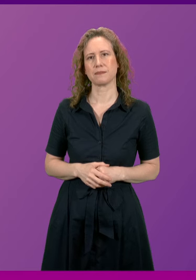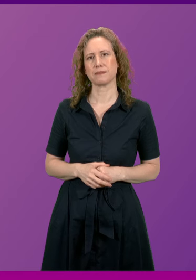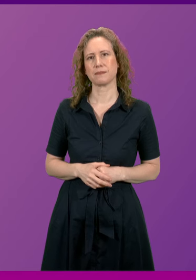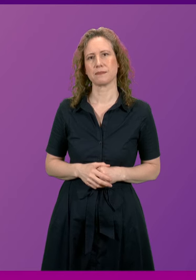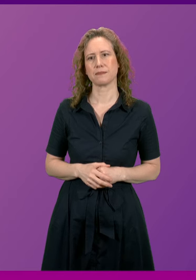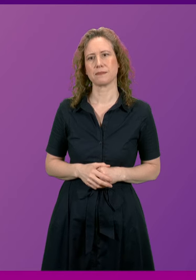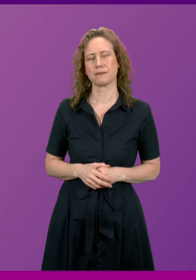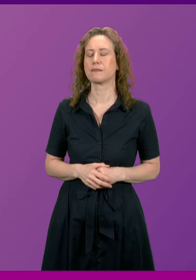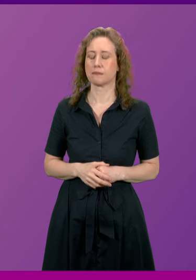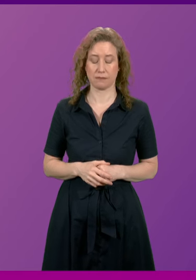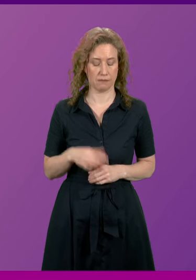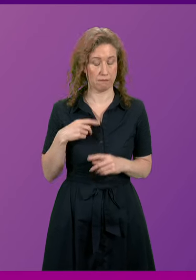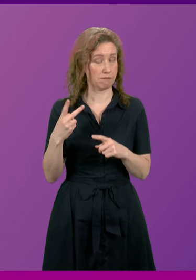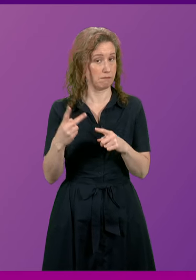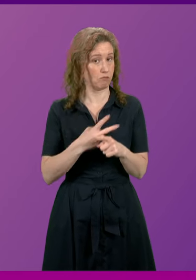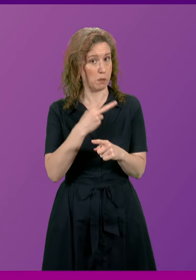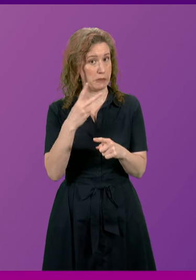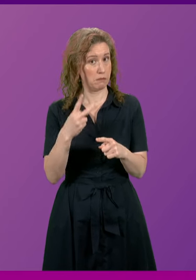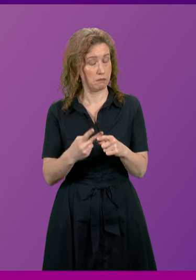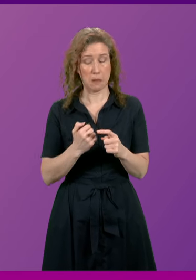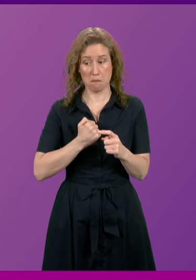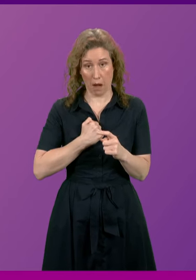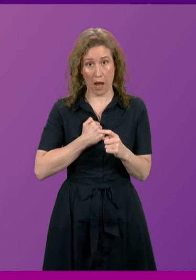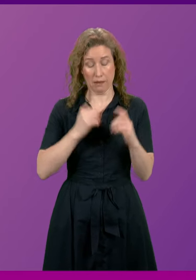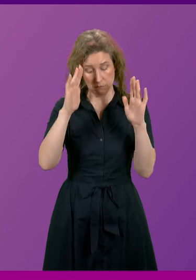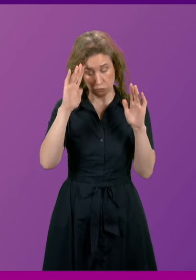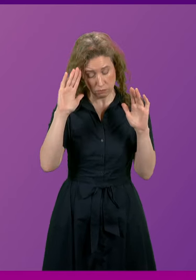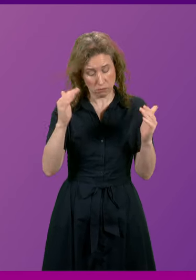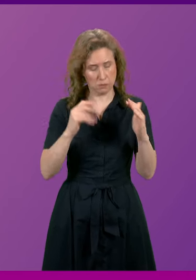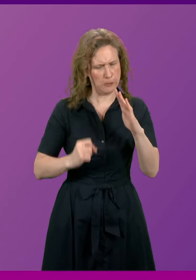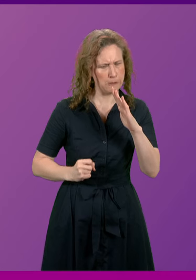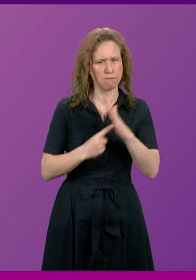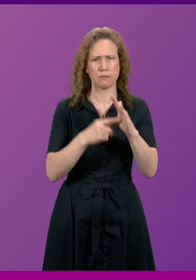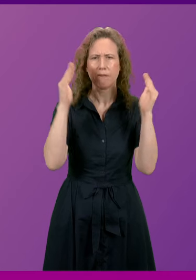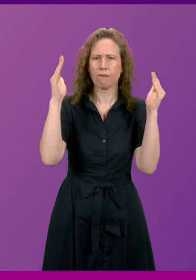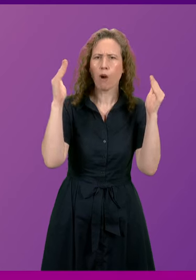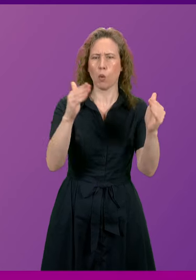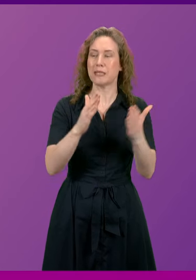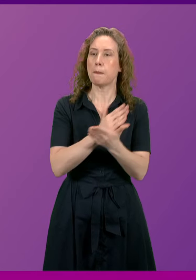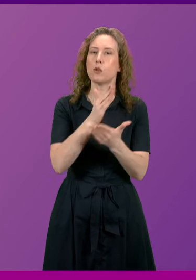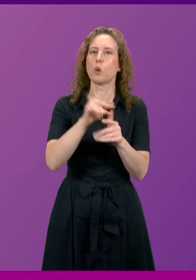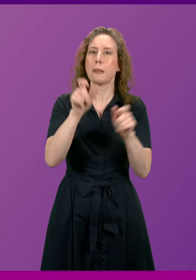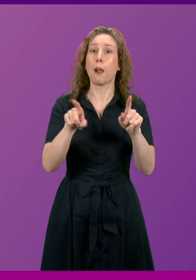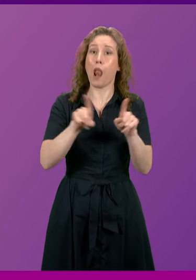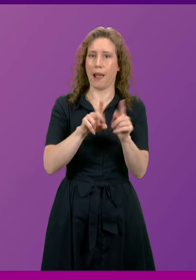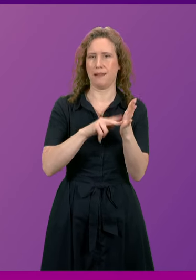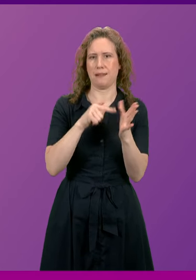I reiterate that my primary concern is to make sure that people like Natalie receive the treatment they